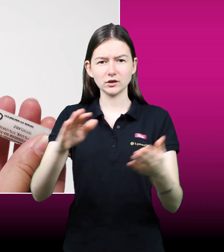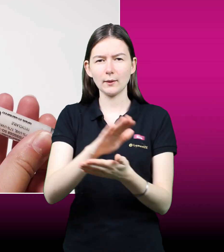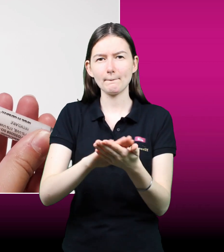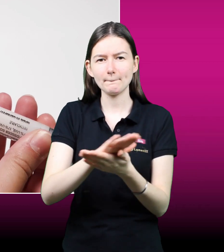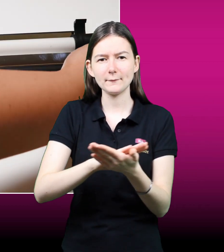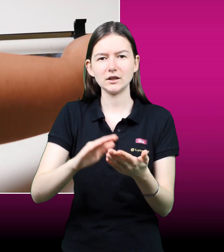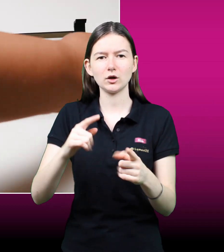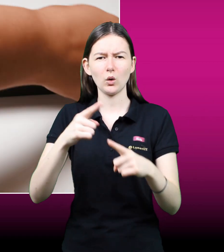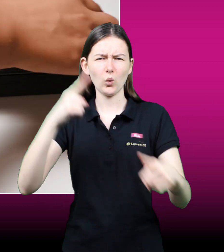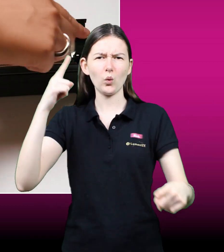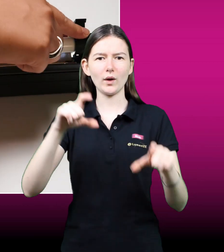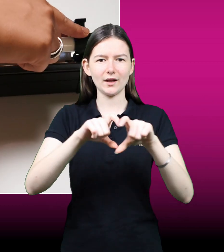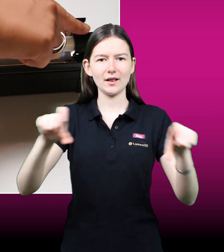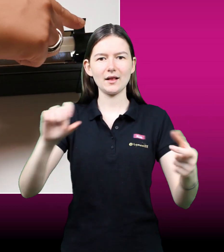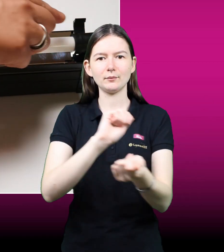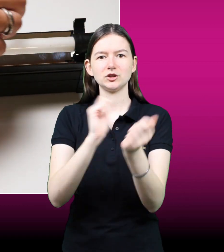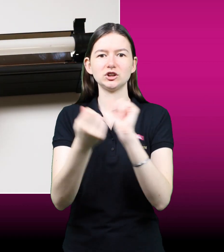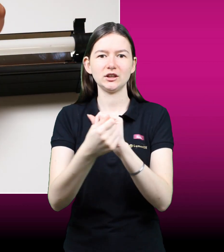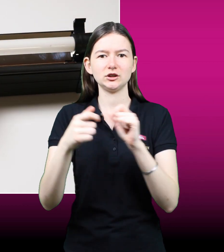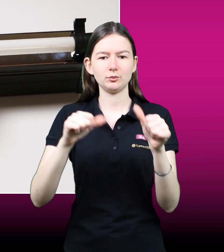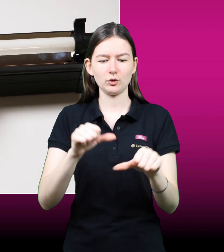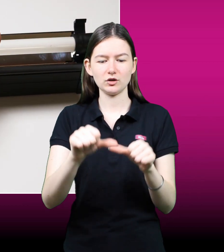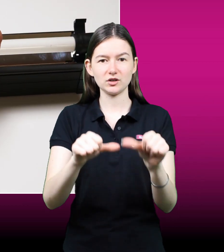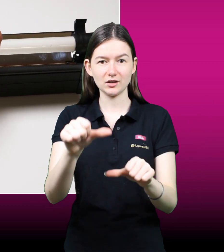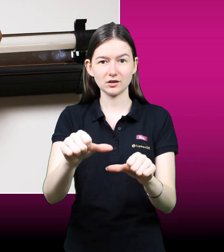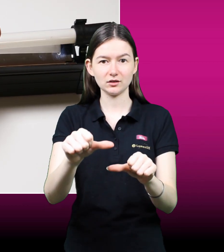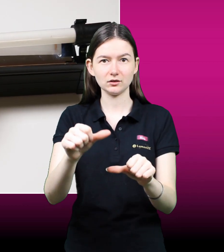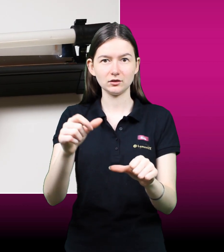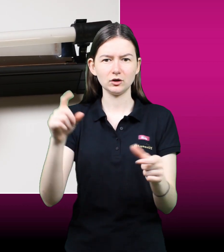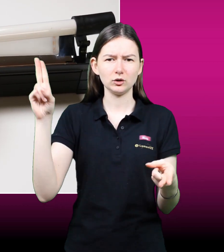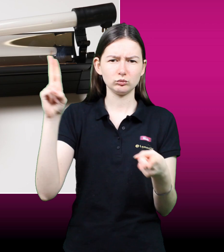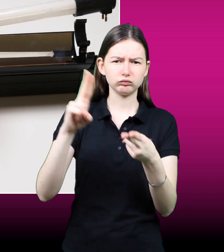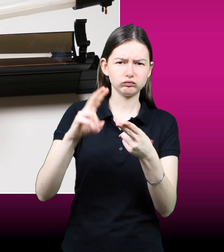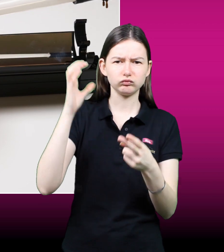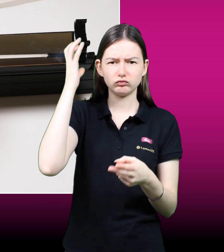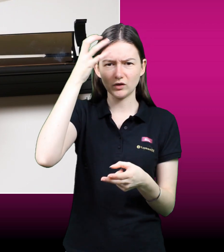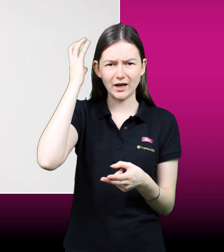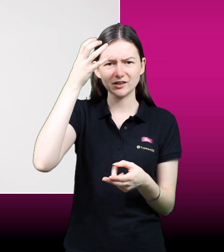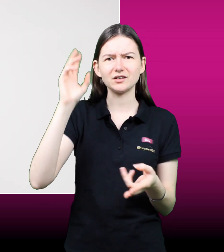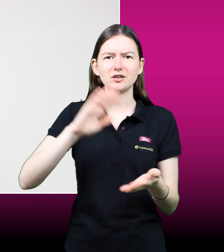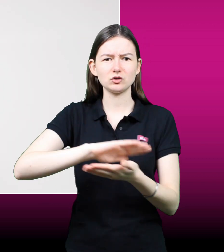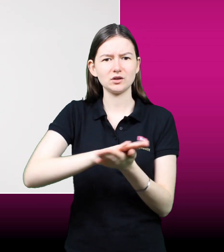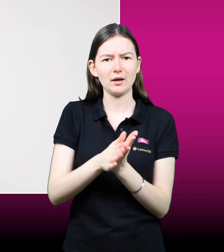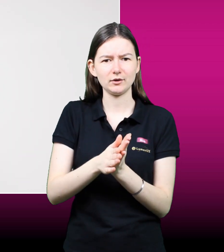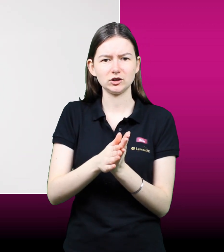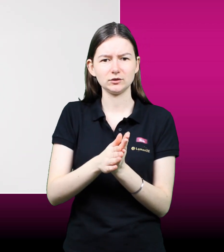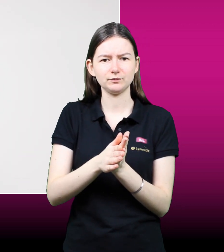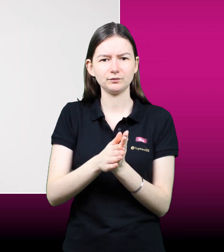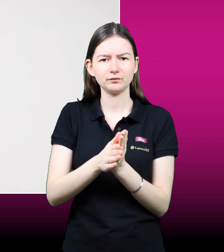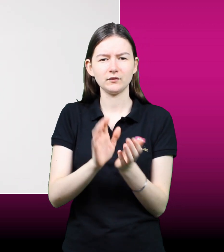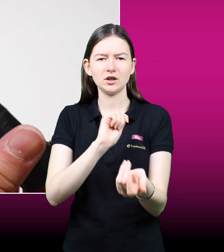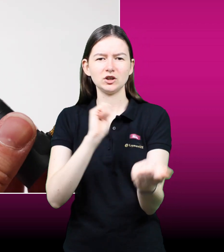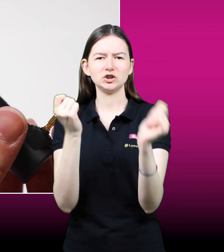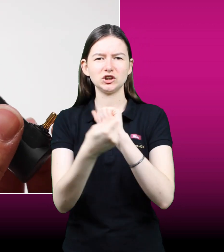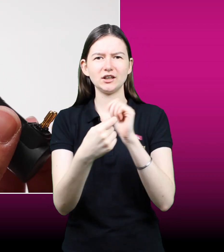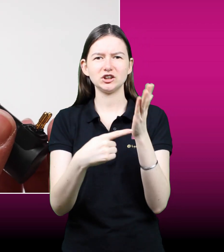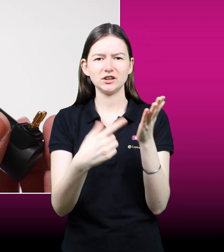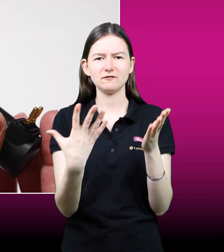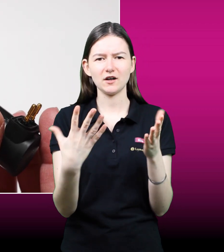accidental damage. Changing T5 lamps is now a breeze. Just remove the old lamp from the push-on lamp holders and push it onto